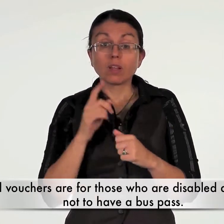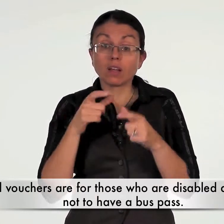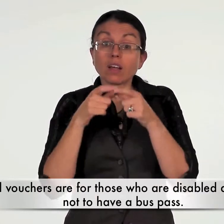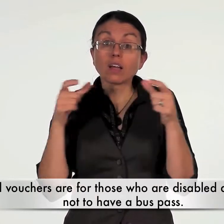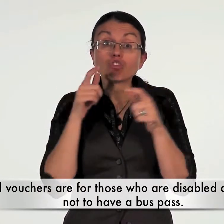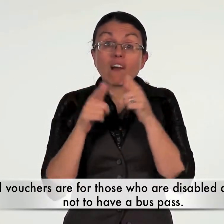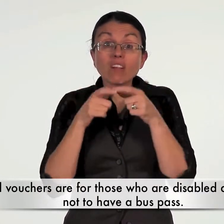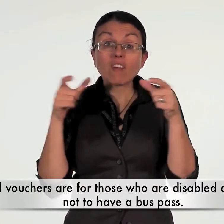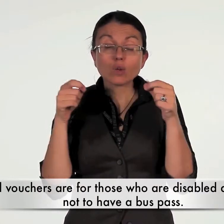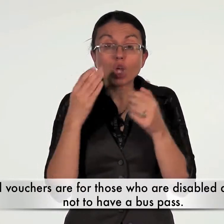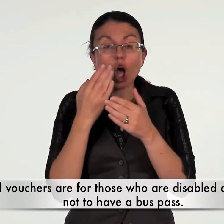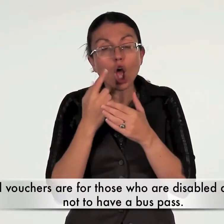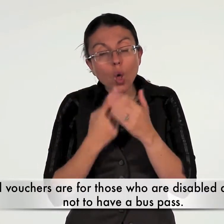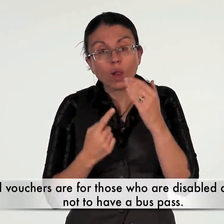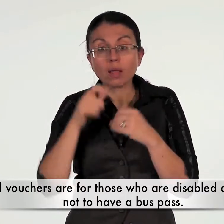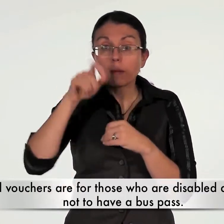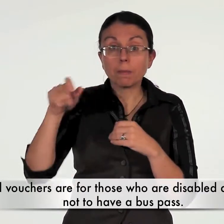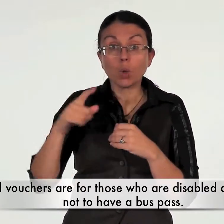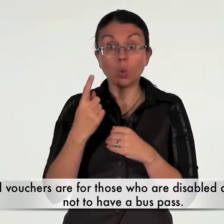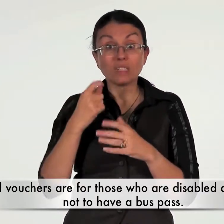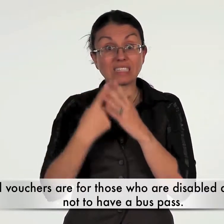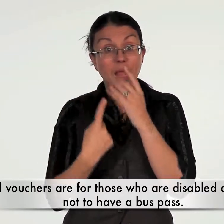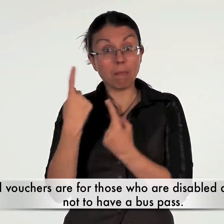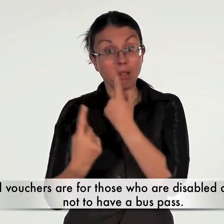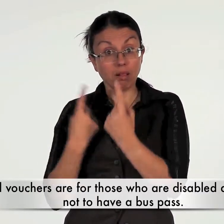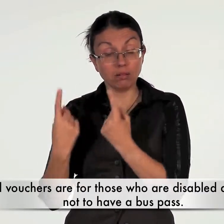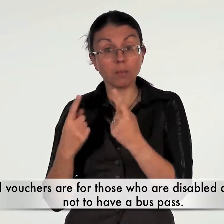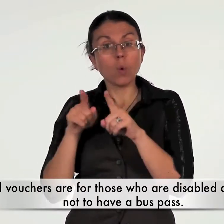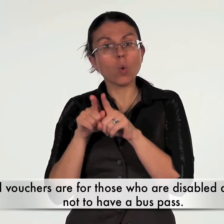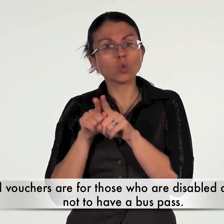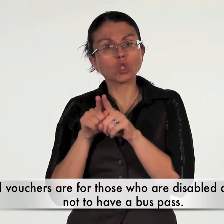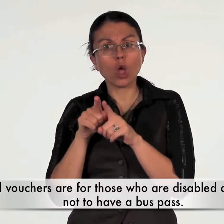Travel vouchers are for those who are disabled and prefer not to have a bus pass.